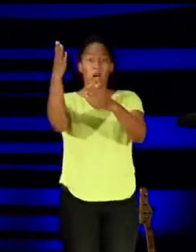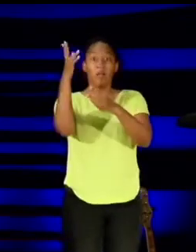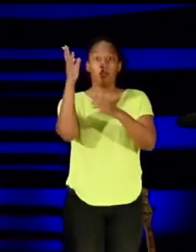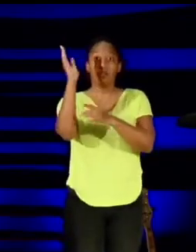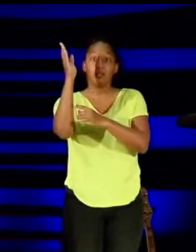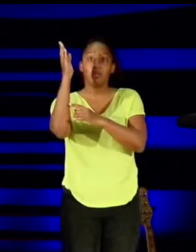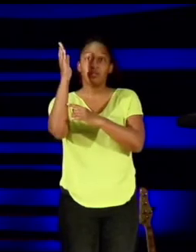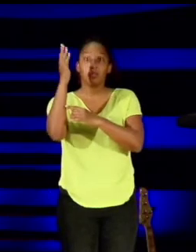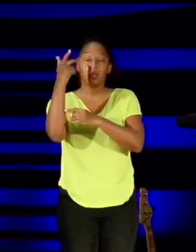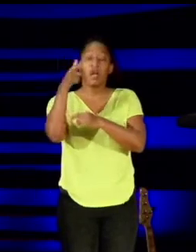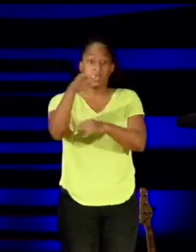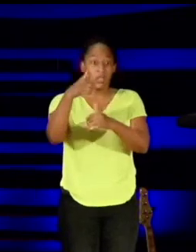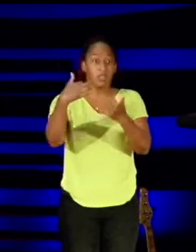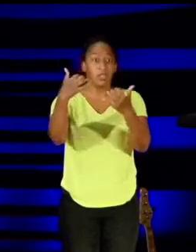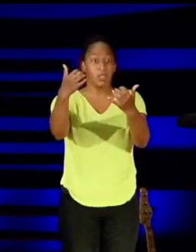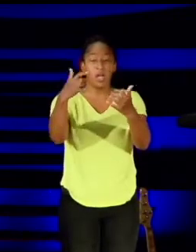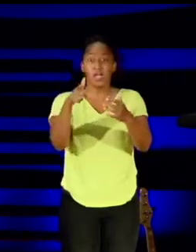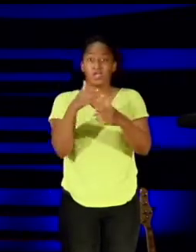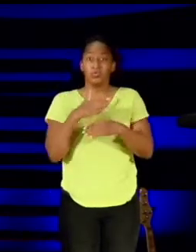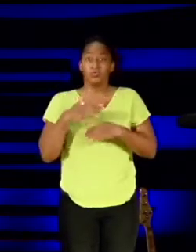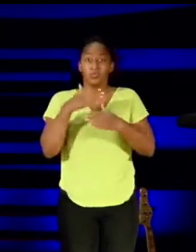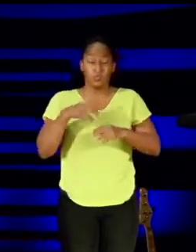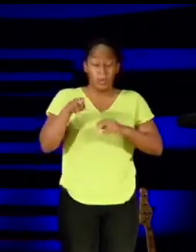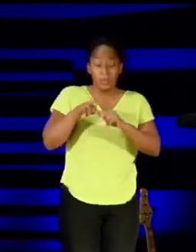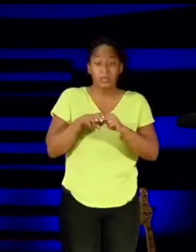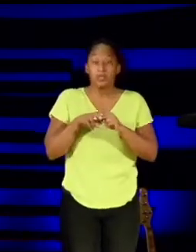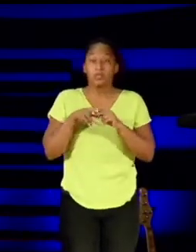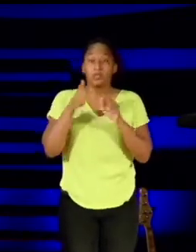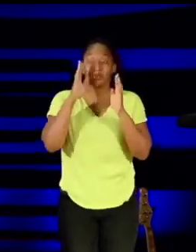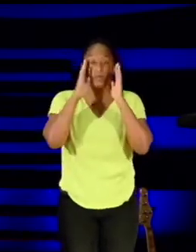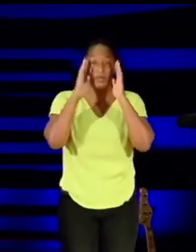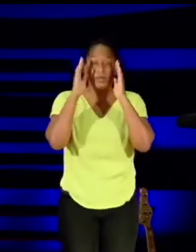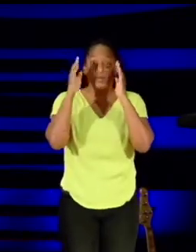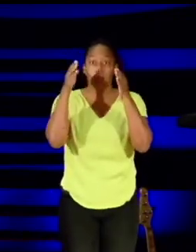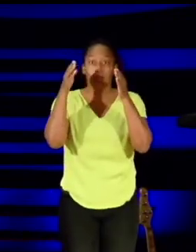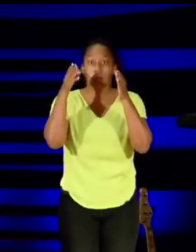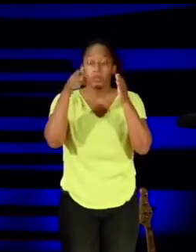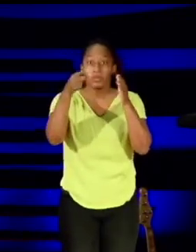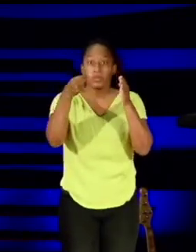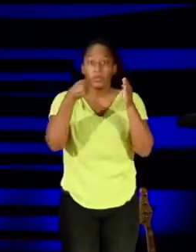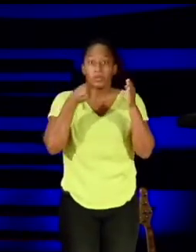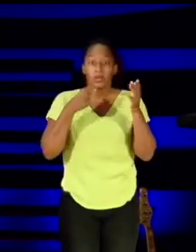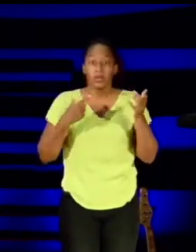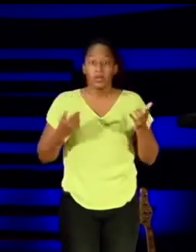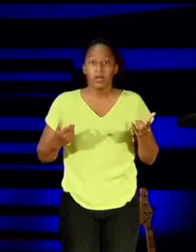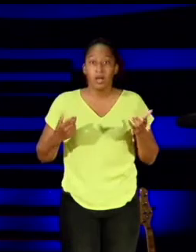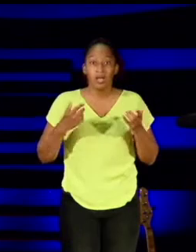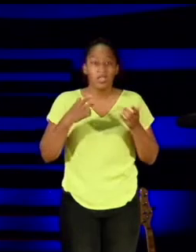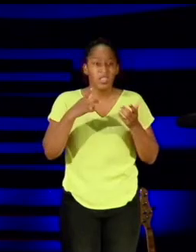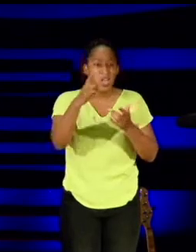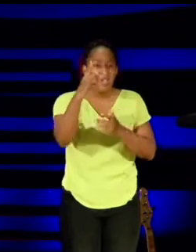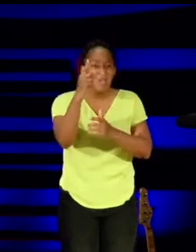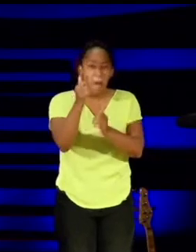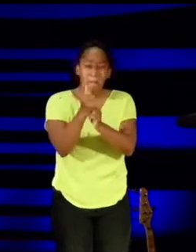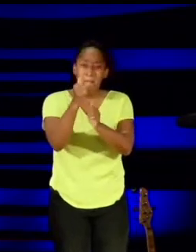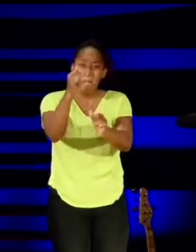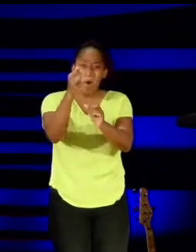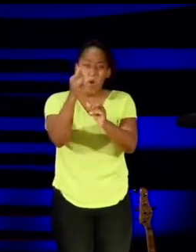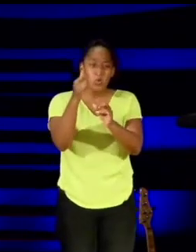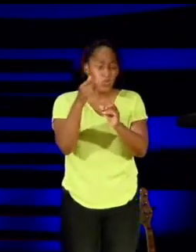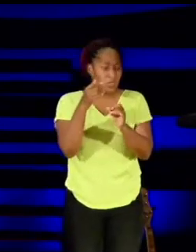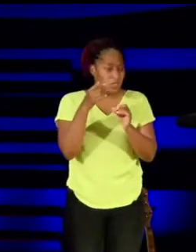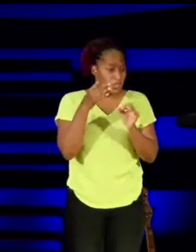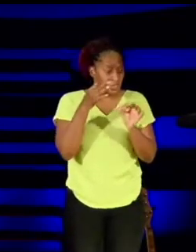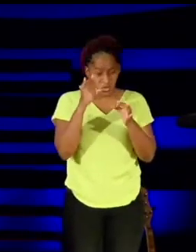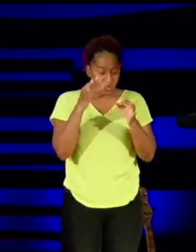feet of Jesus, undistracted and completely tuned in to his teaching, when the most disruptive distraction